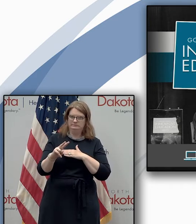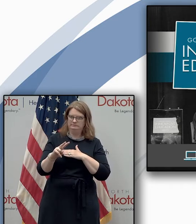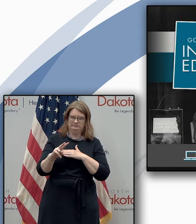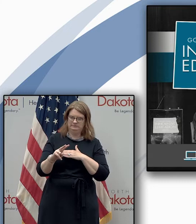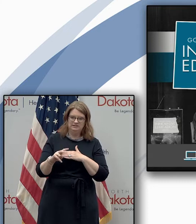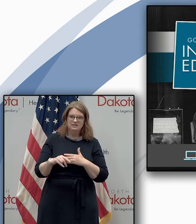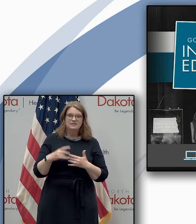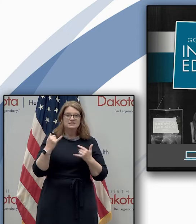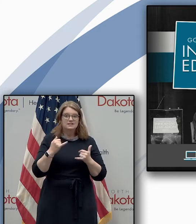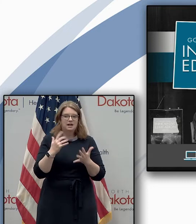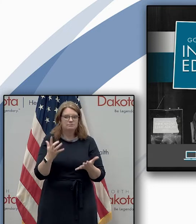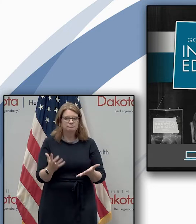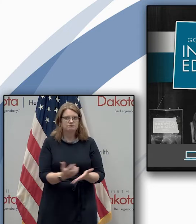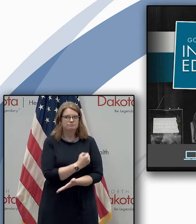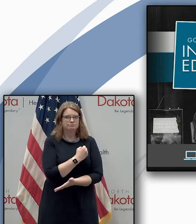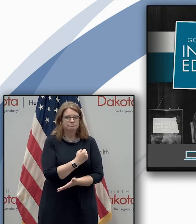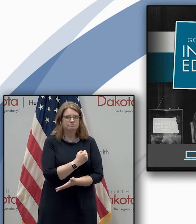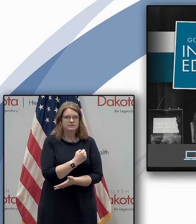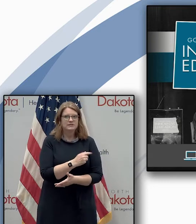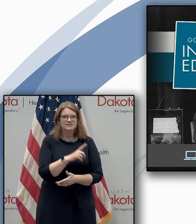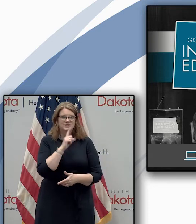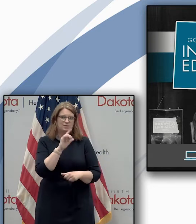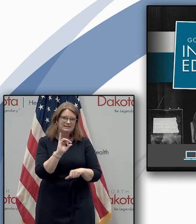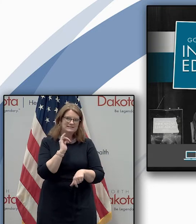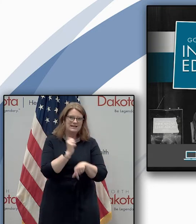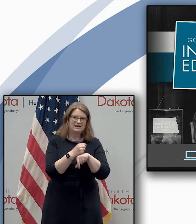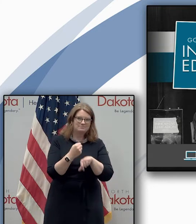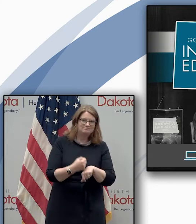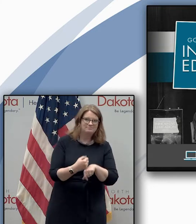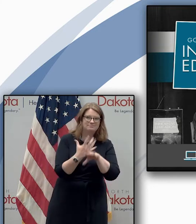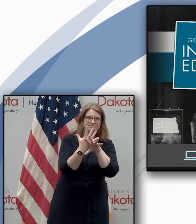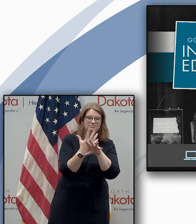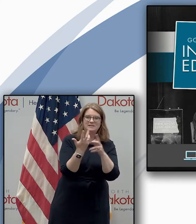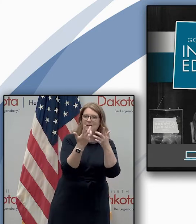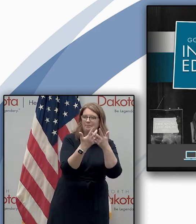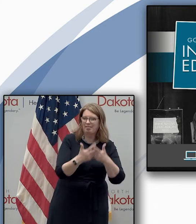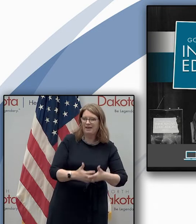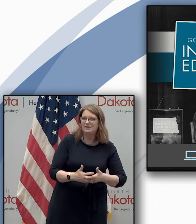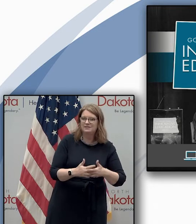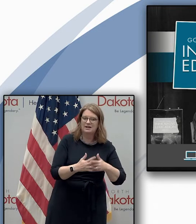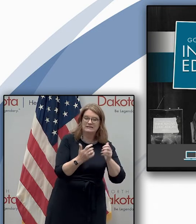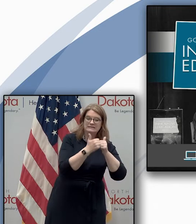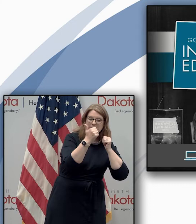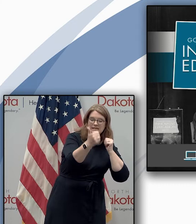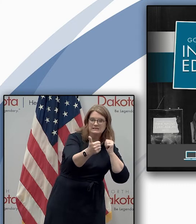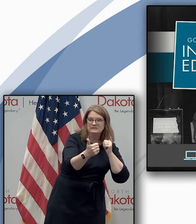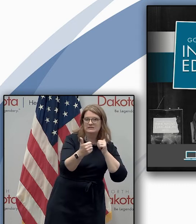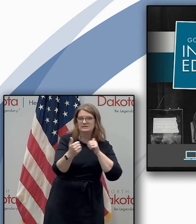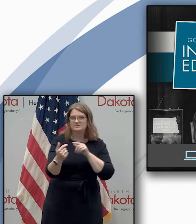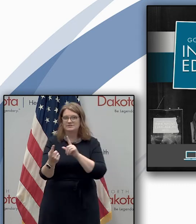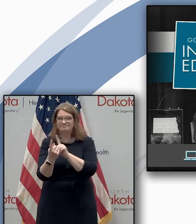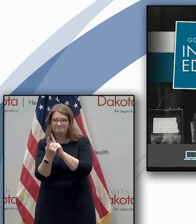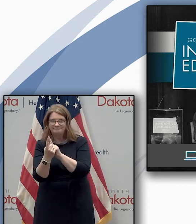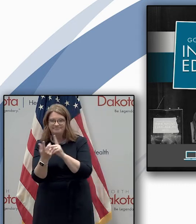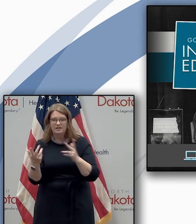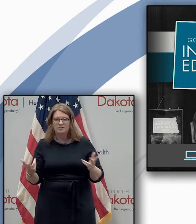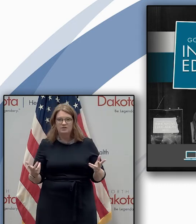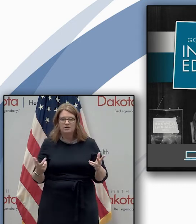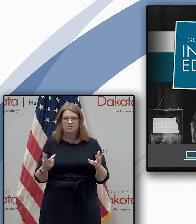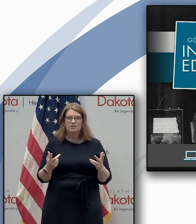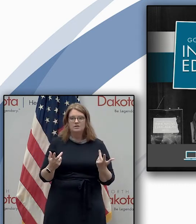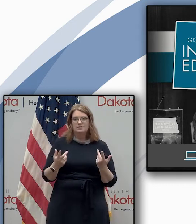uh to deliver blended learning or distance learning if need be and if not statewide by a facility if there's a